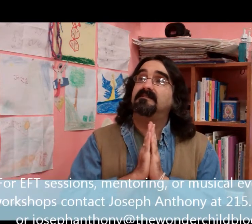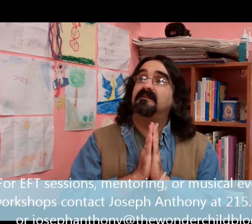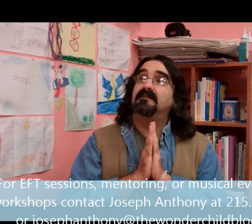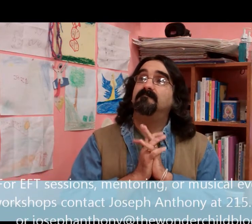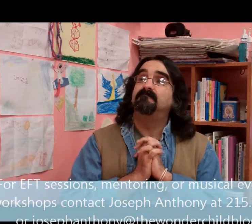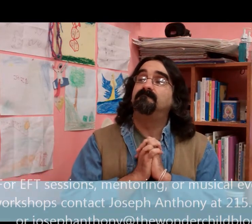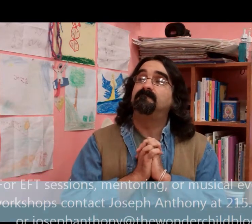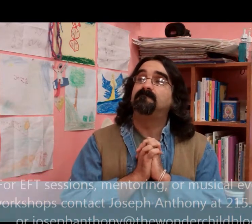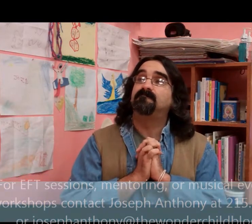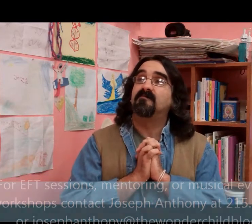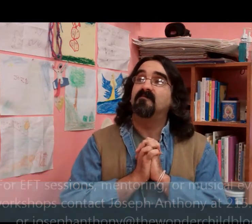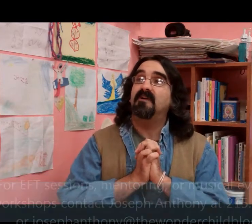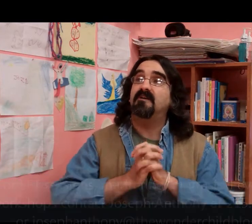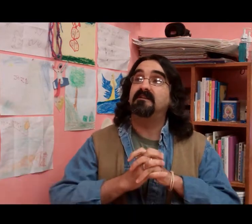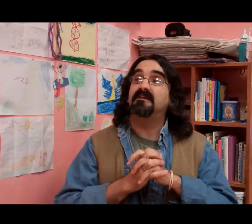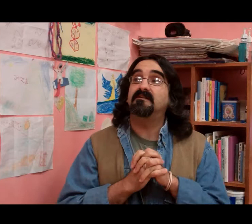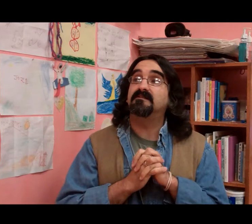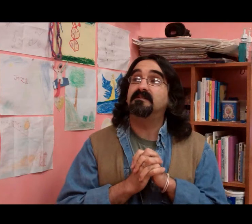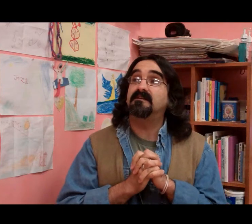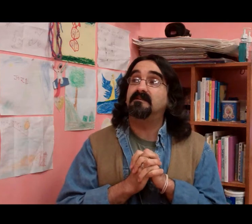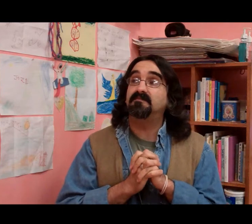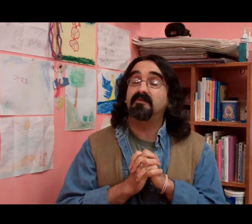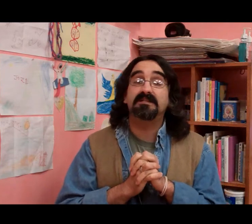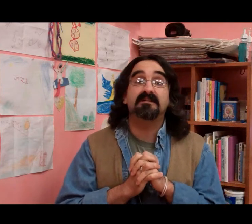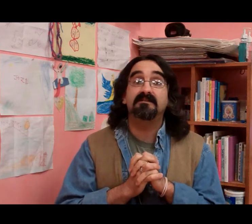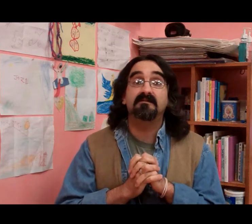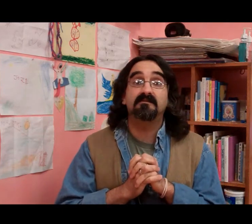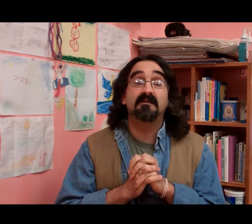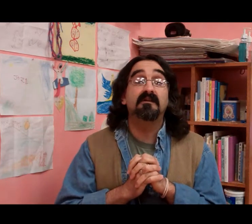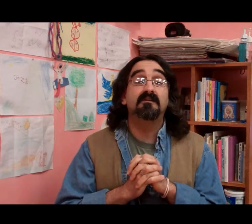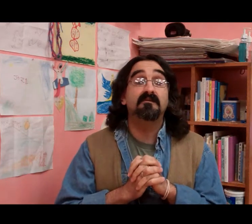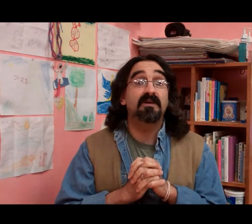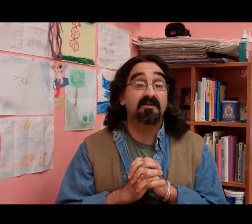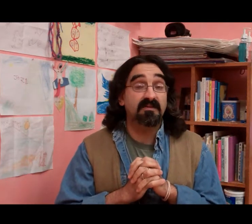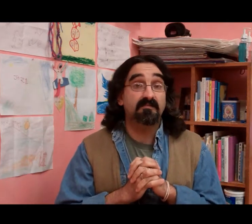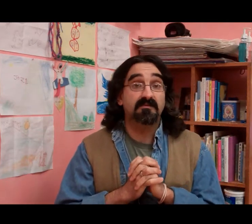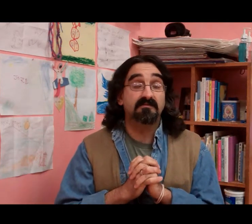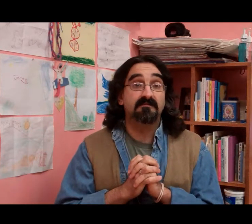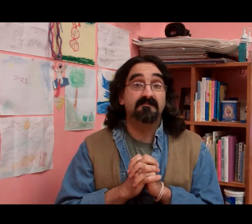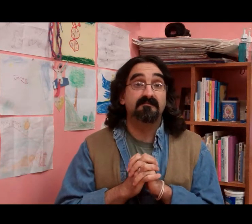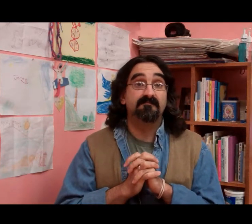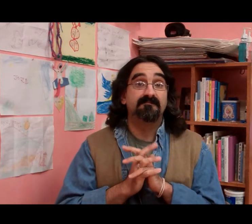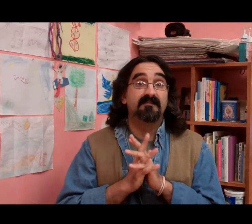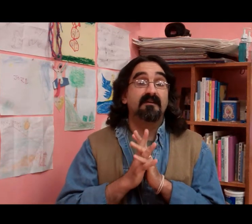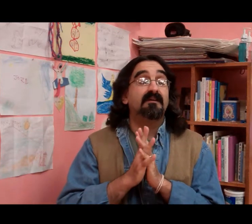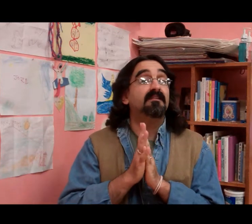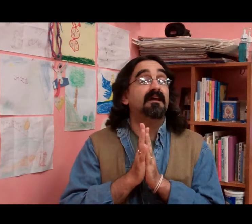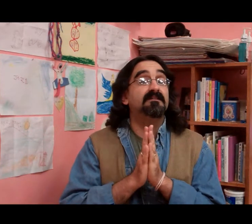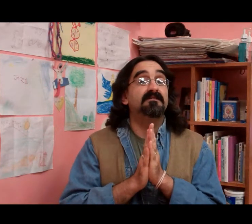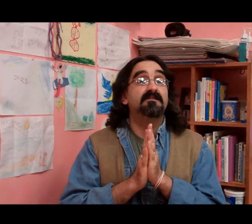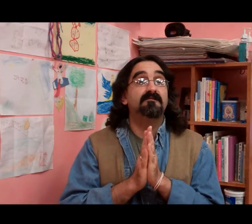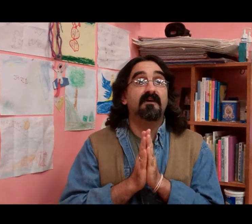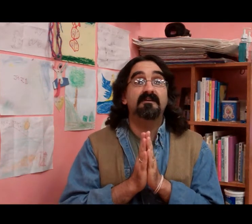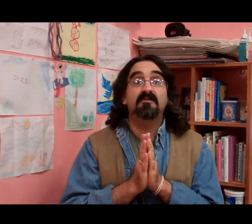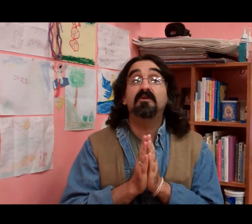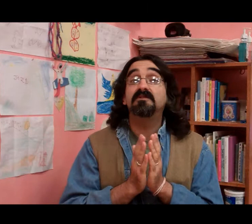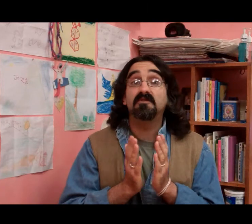very near and dear and pressing to many people, and that is finding one's